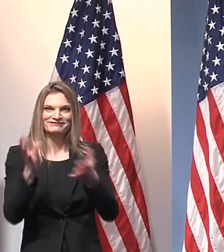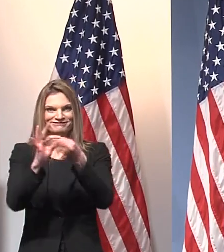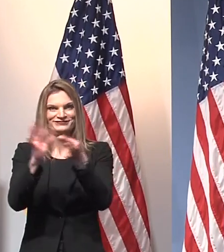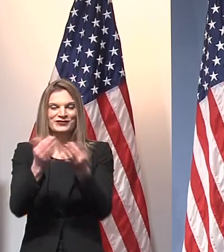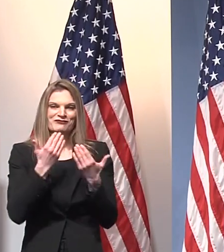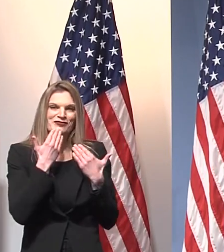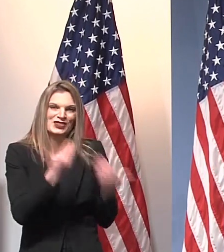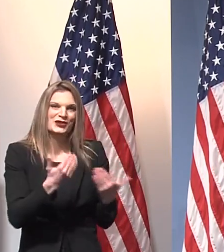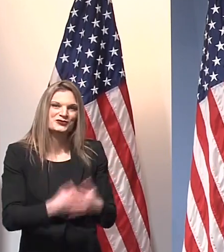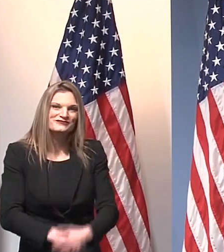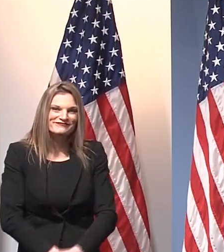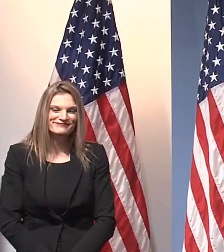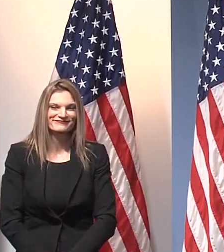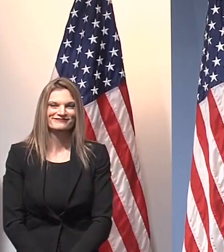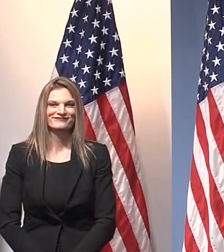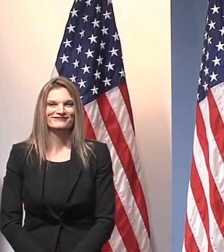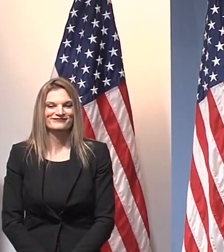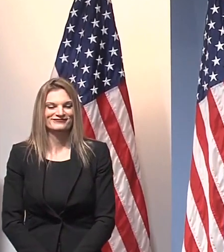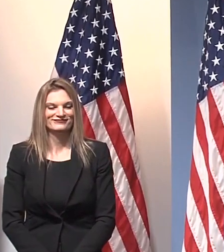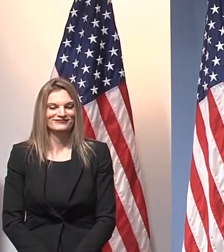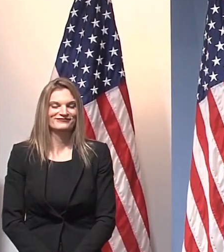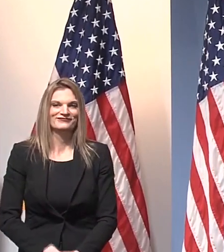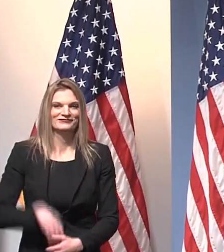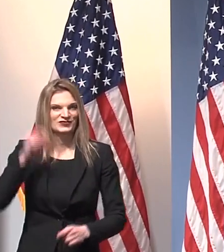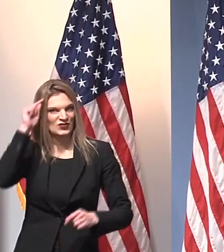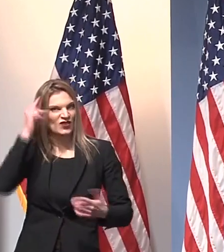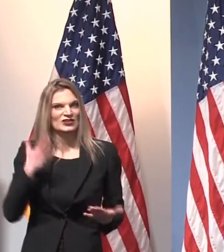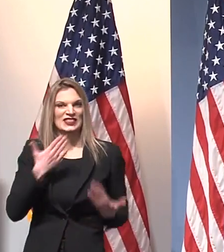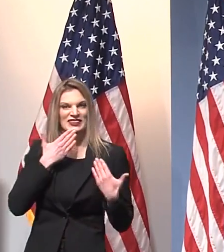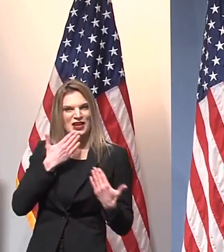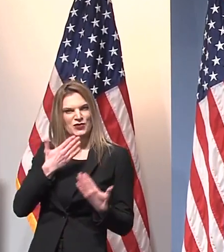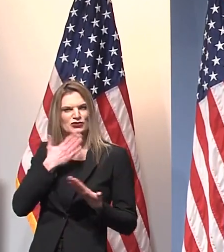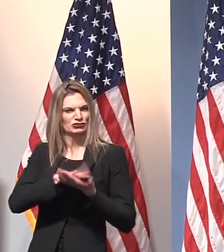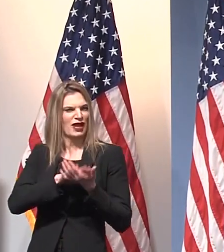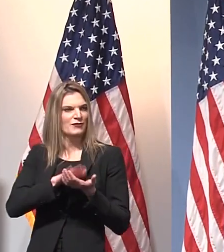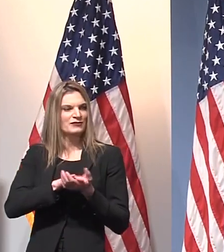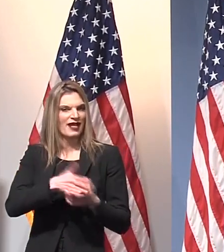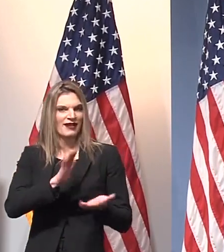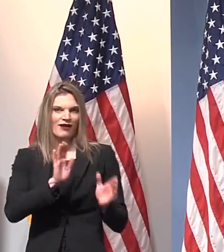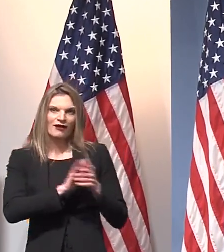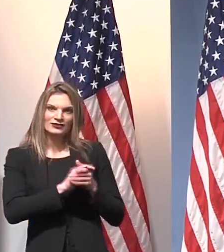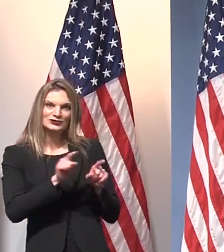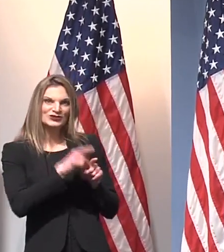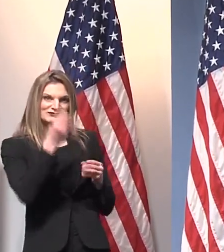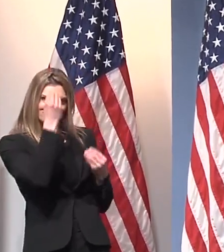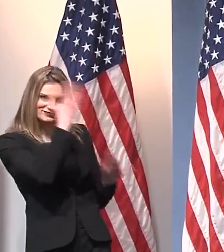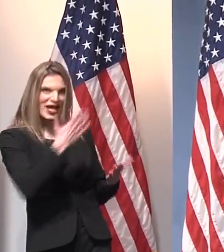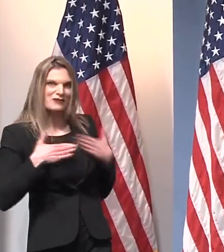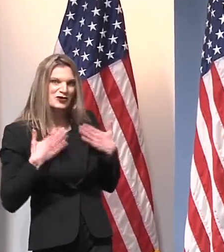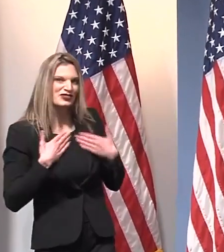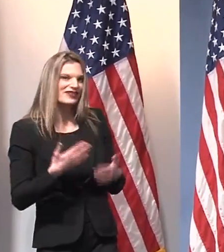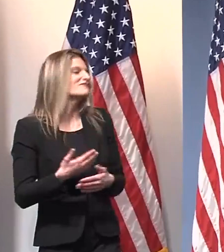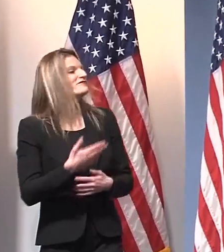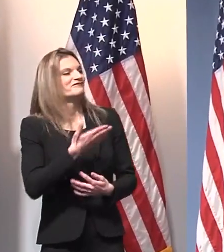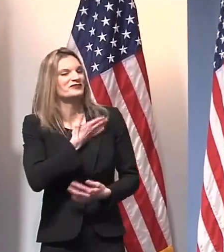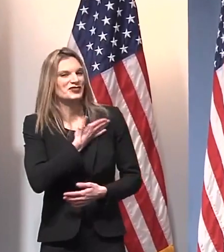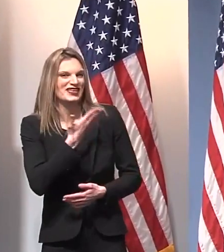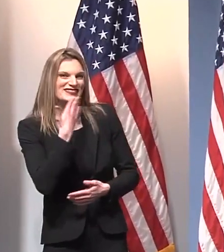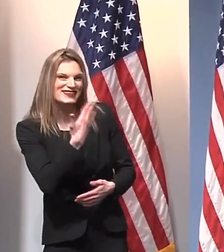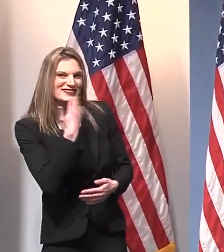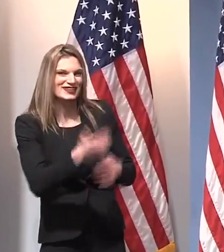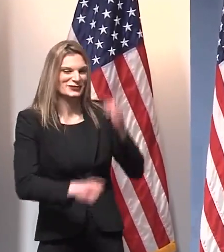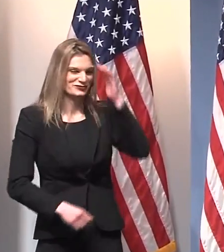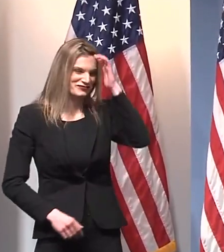you. Thank you. Thanks, Legend. Thanks. Thanks for it. Happy birthday. All right. Legend,